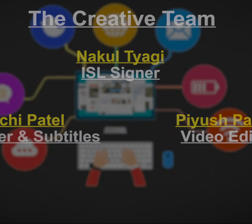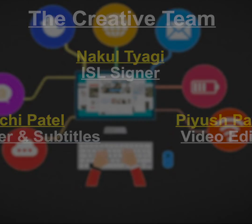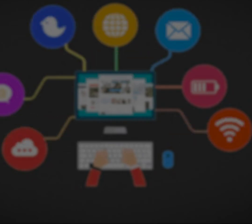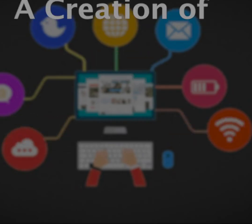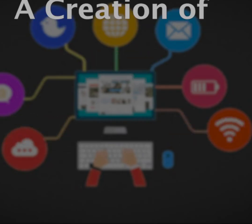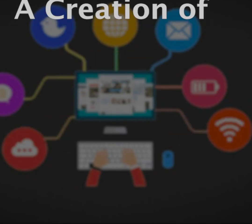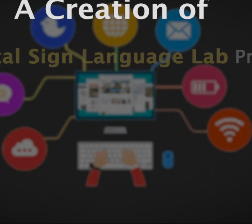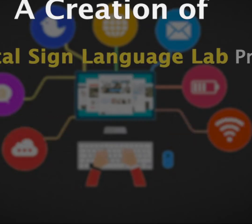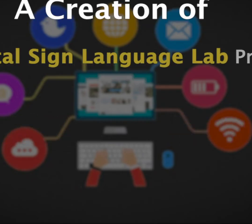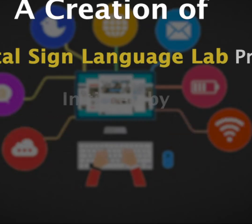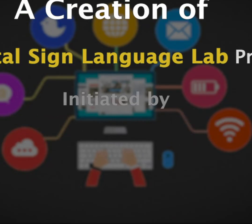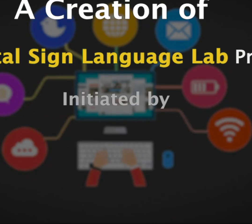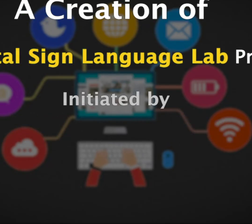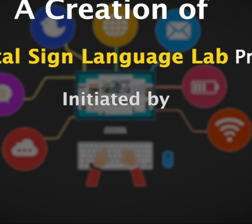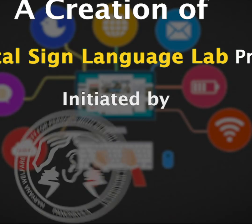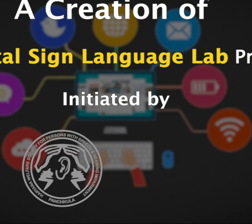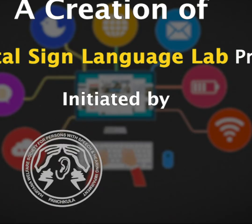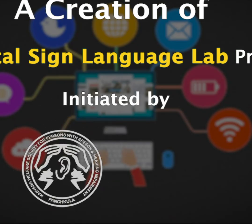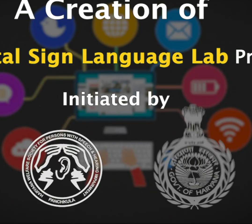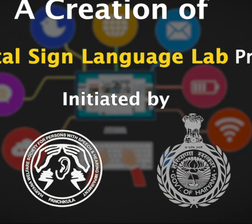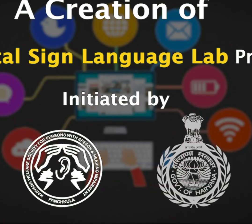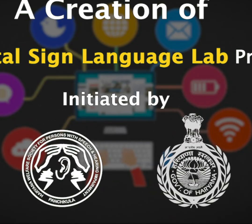8 Thank you.